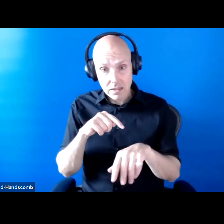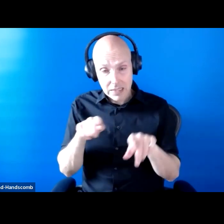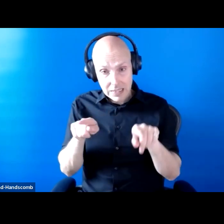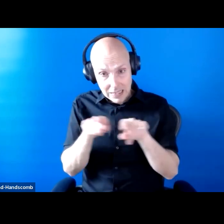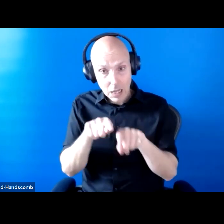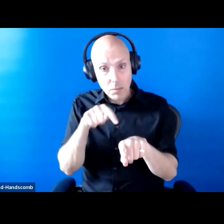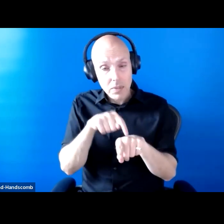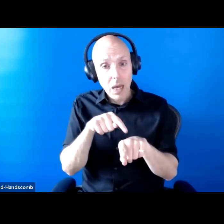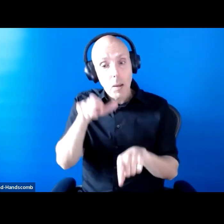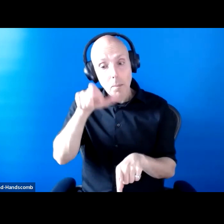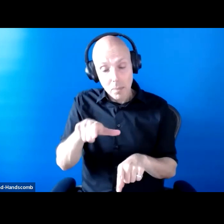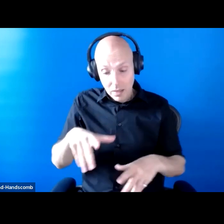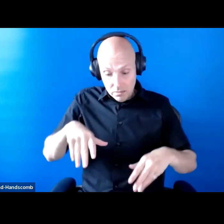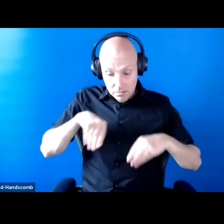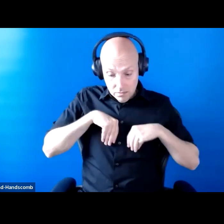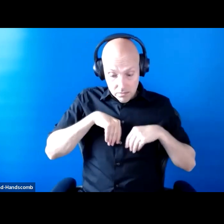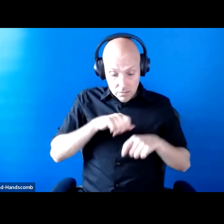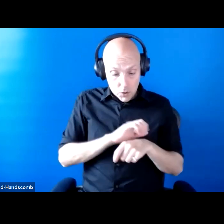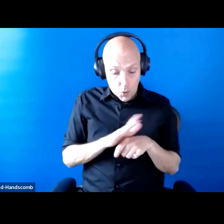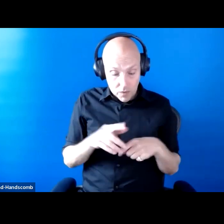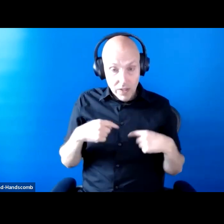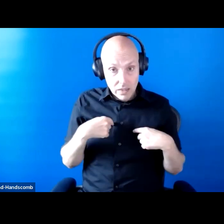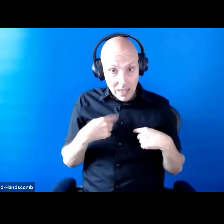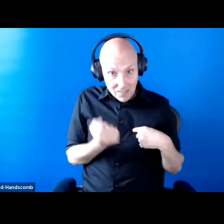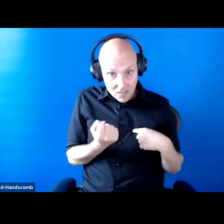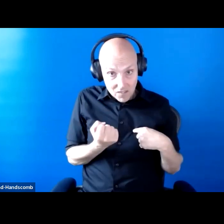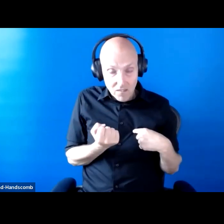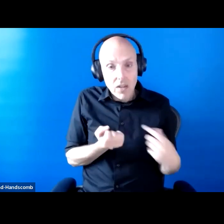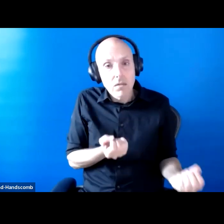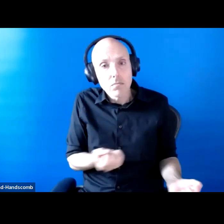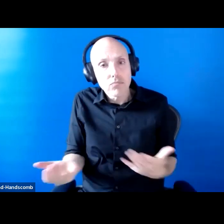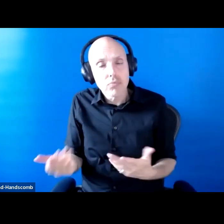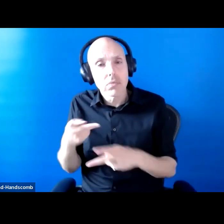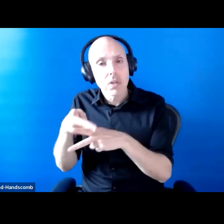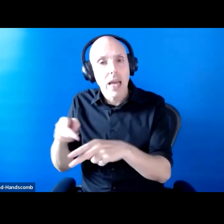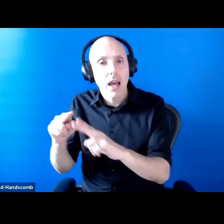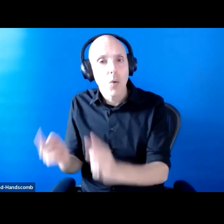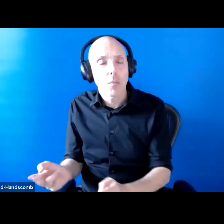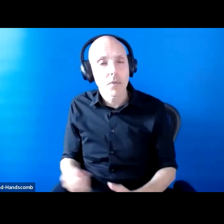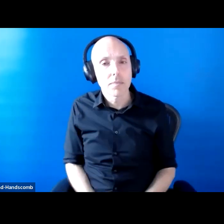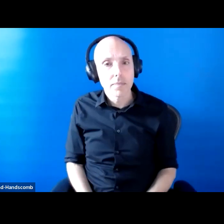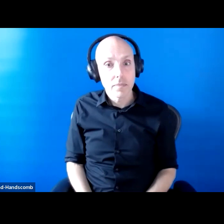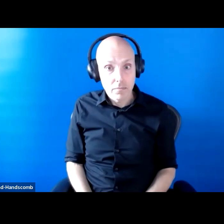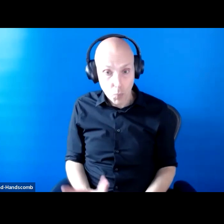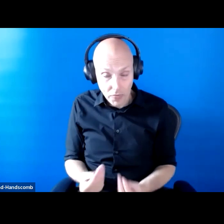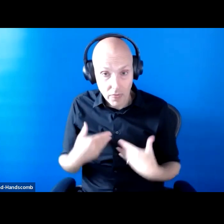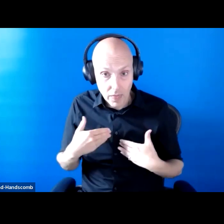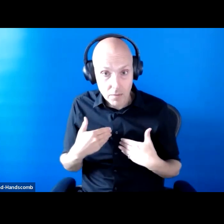and the government has had a legal case against